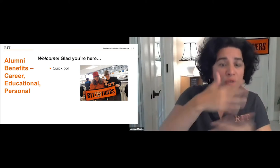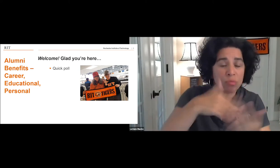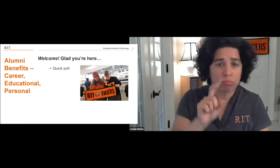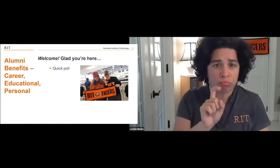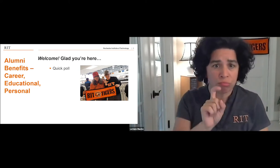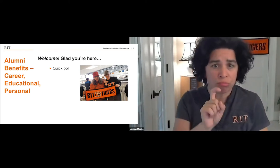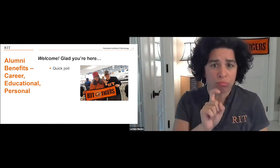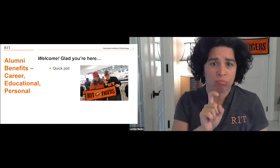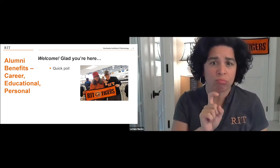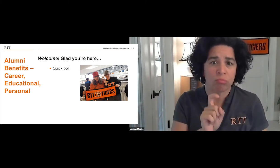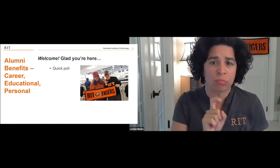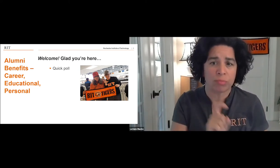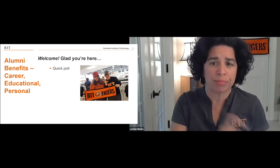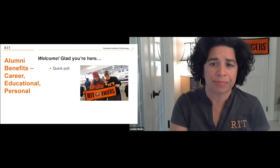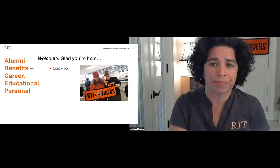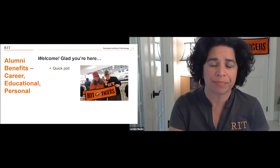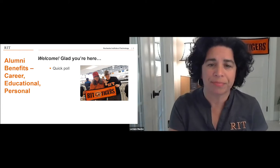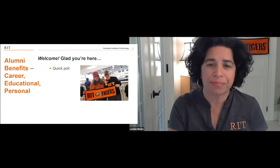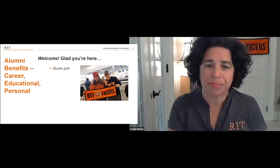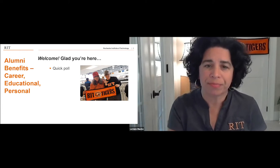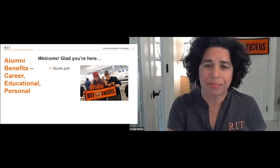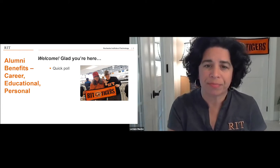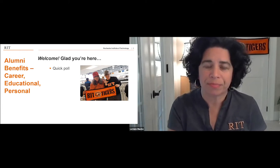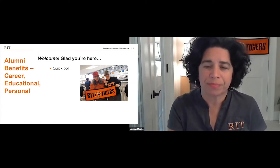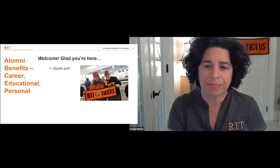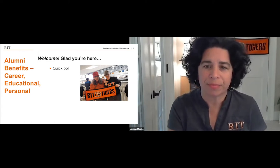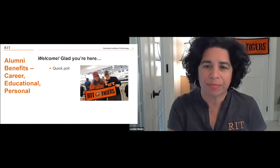Do you keep in touch with them, maybe socialize with other alumni?